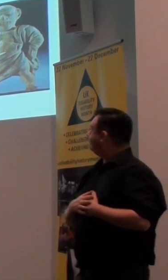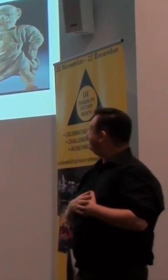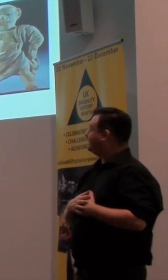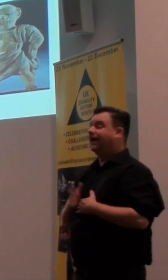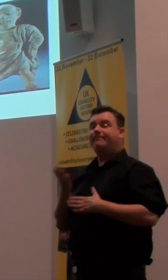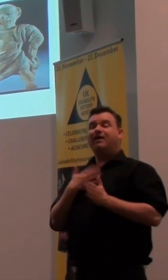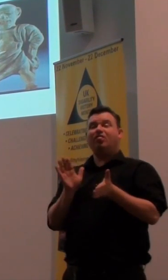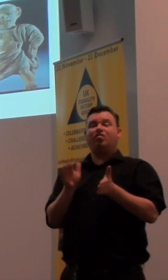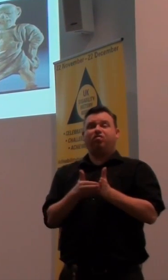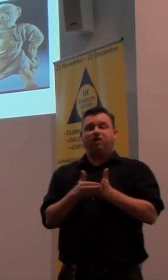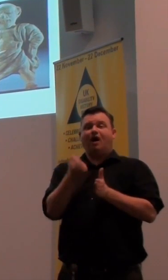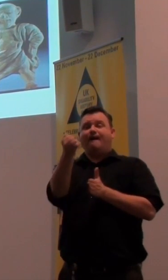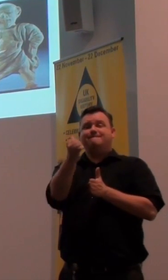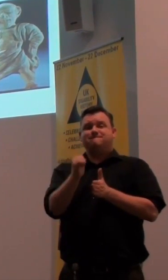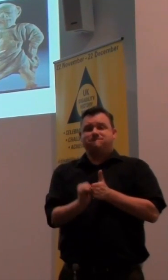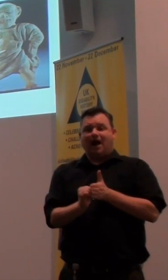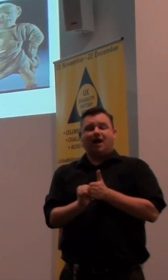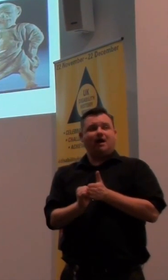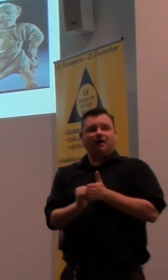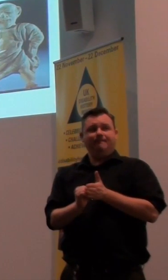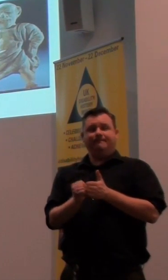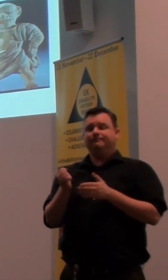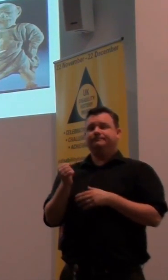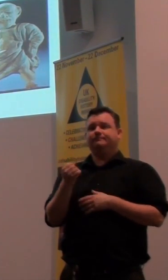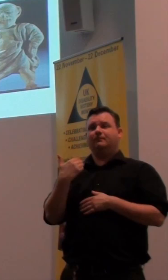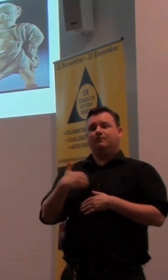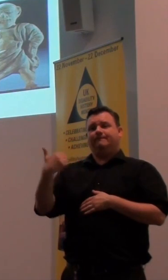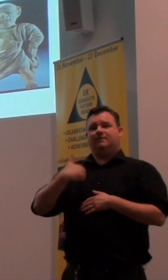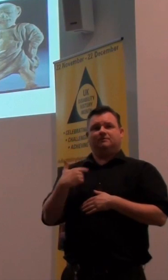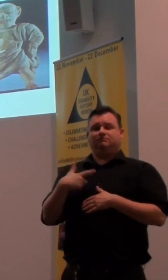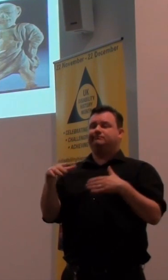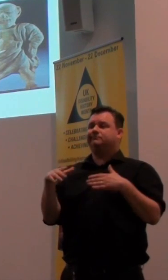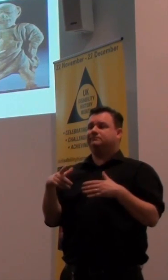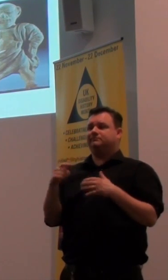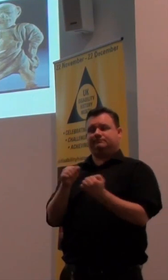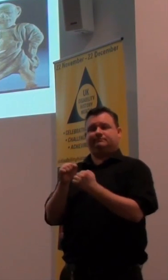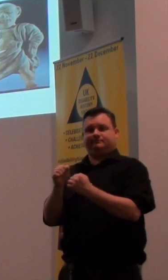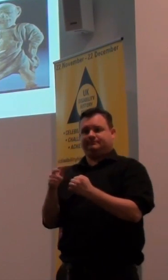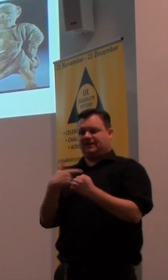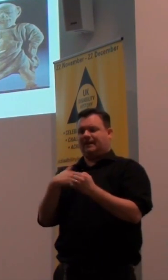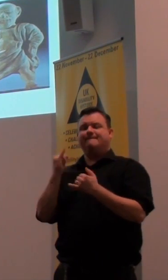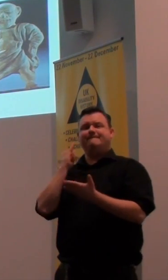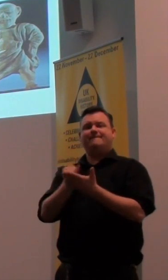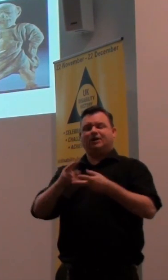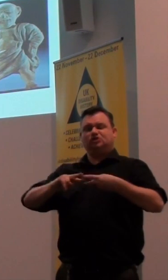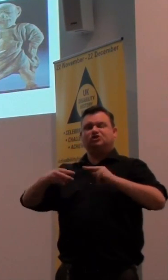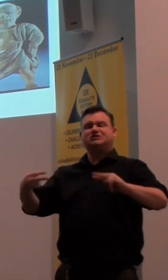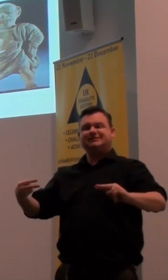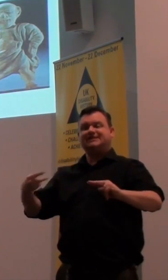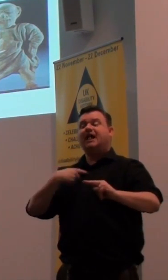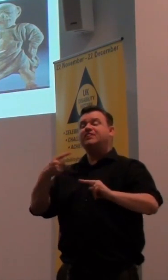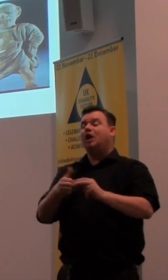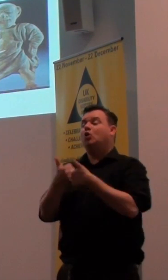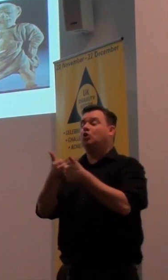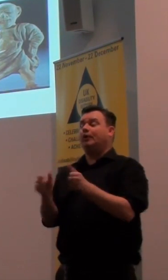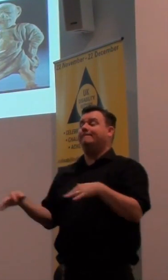barmaid who was bad genes, and he had, according to Goddard, 400 progeny that were all bad. And then he made a good